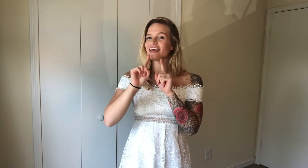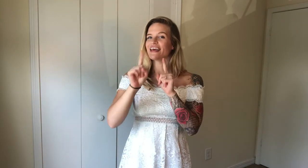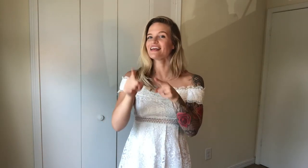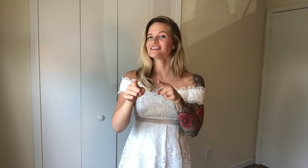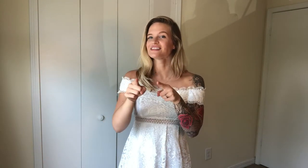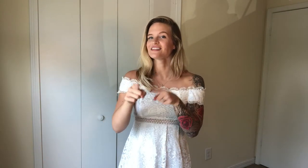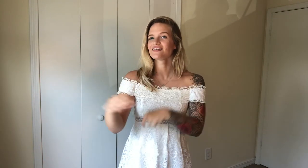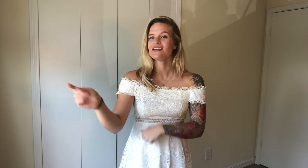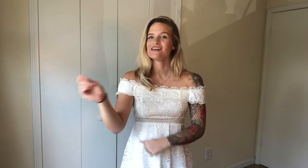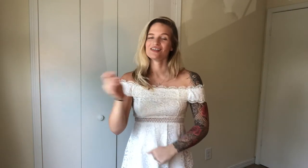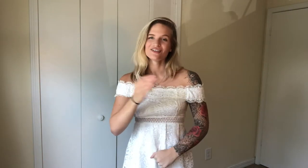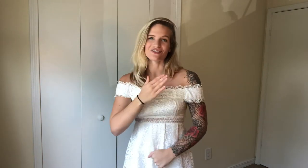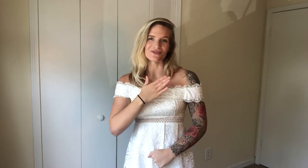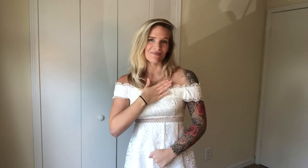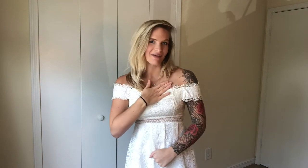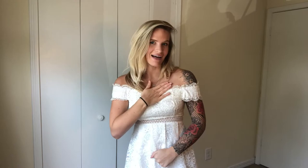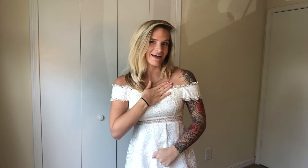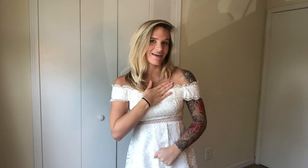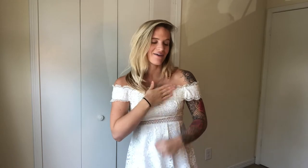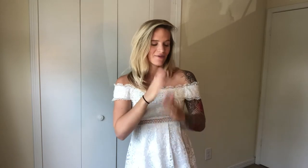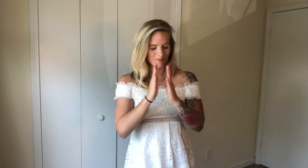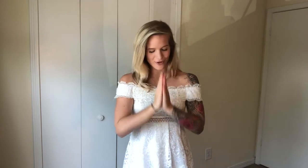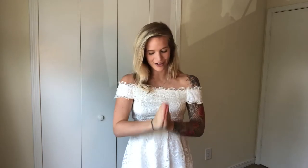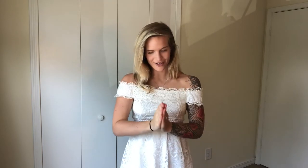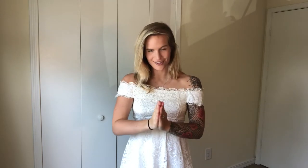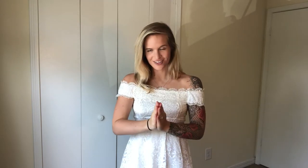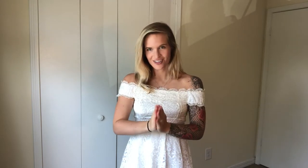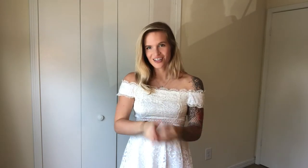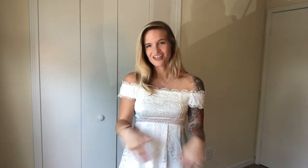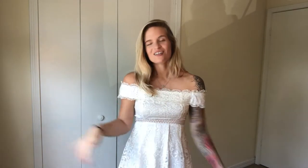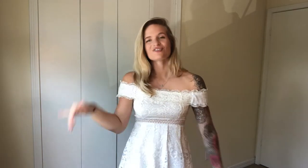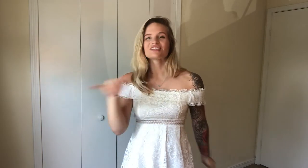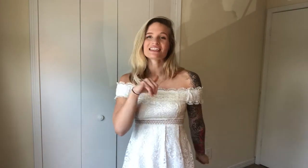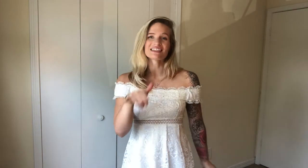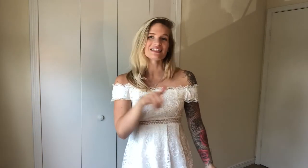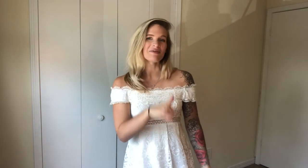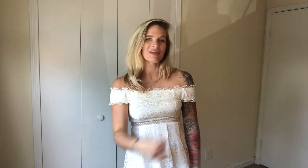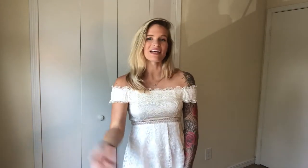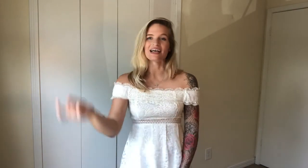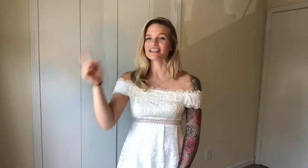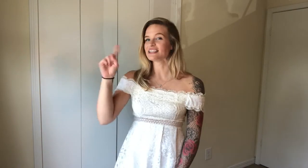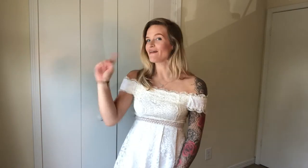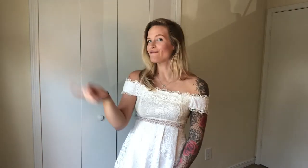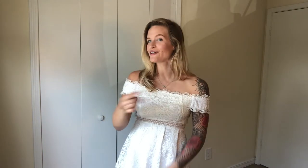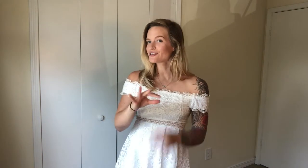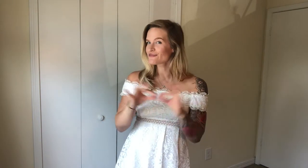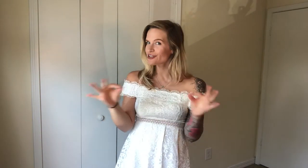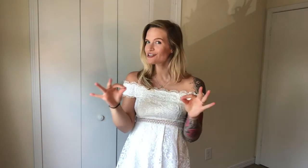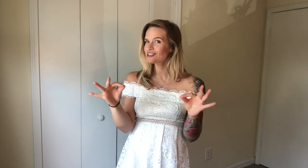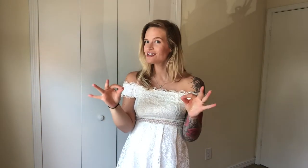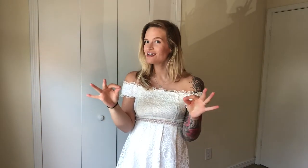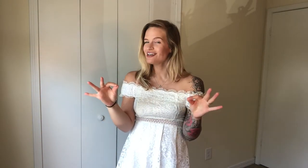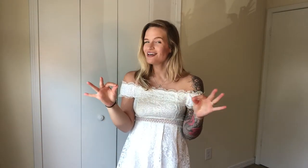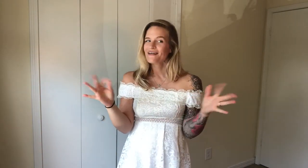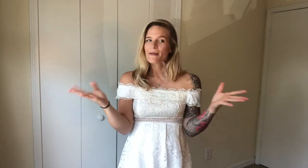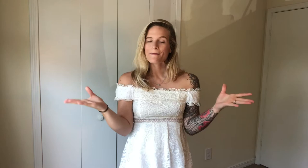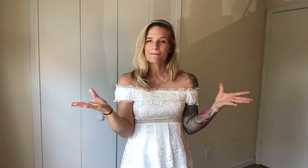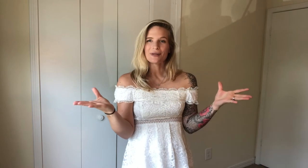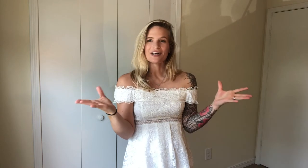answer to my prayers. So, it's like the same thing as that first verse, but